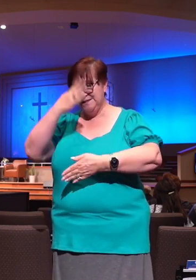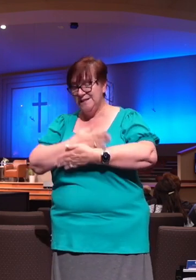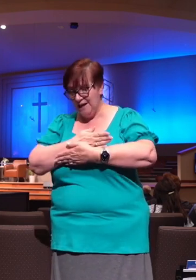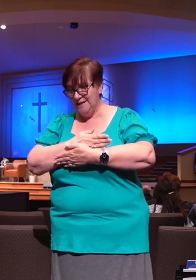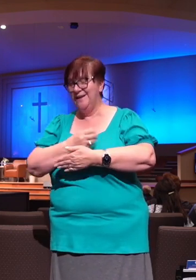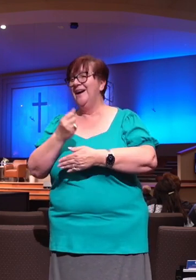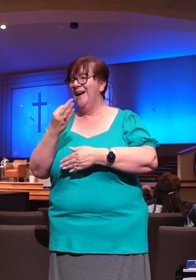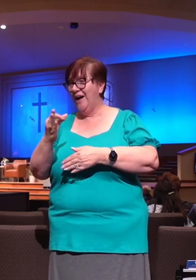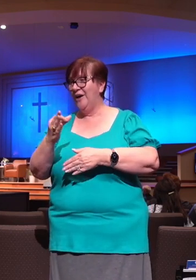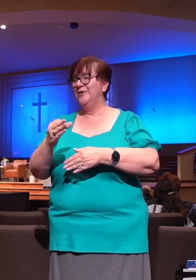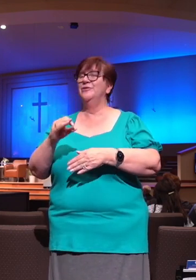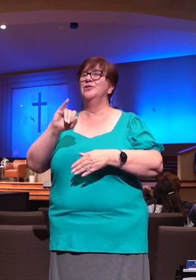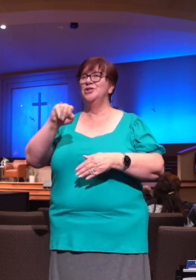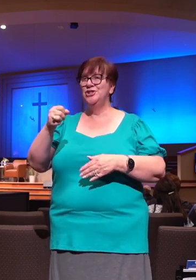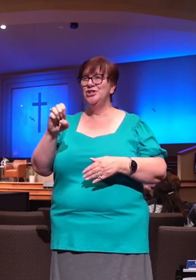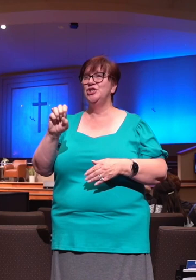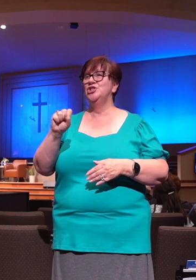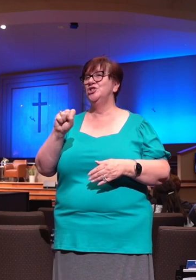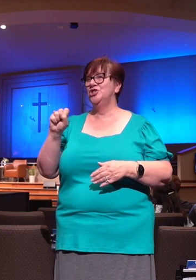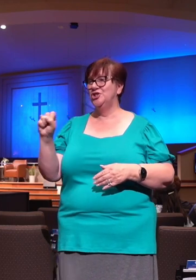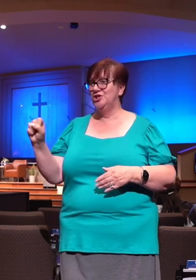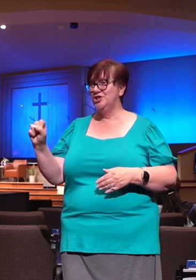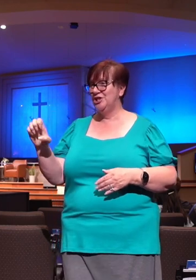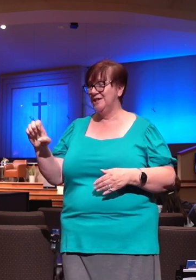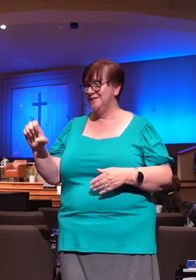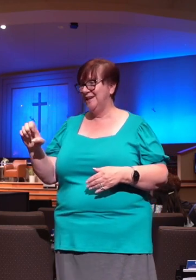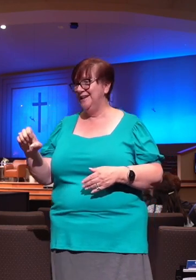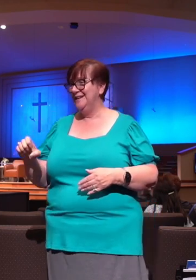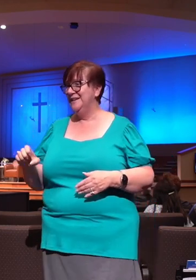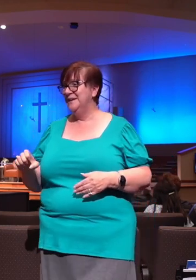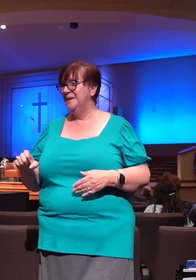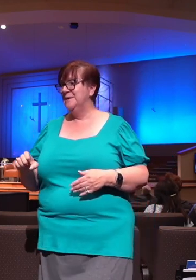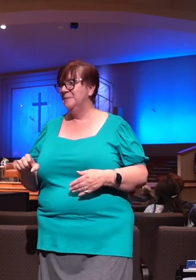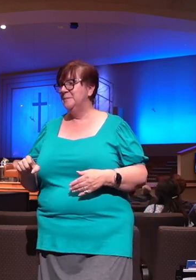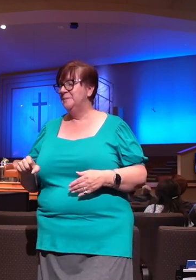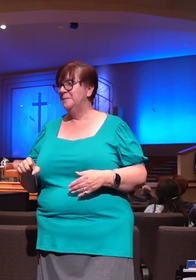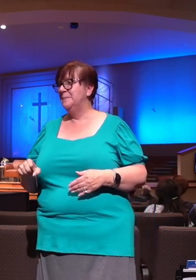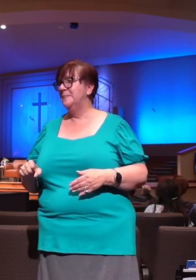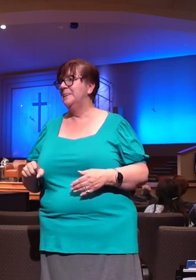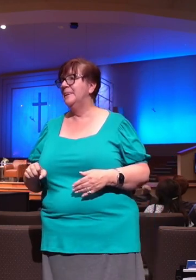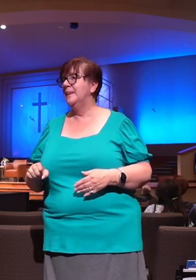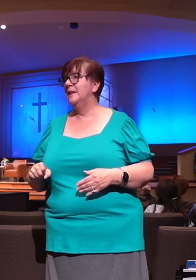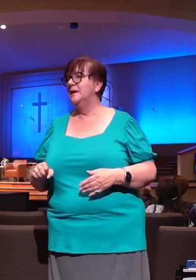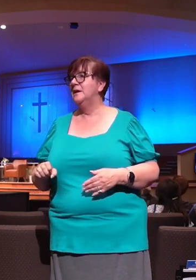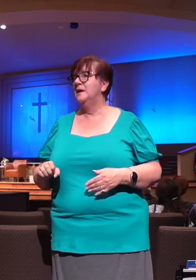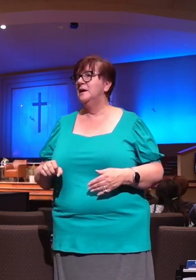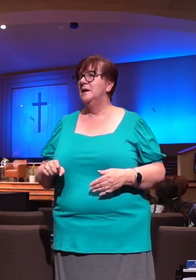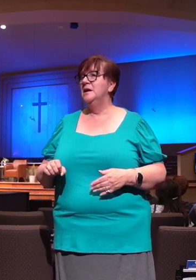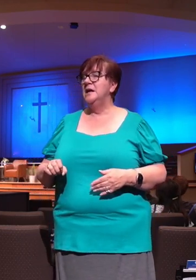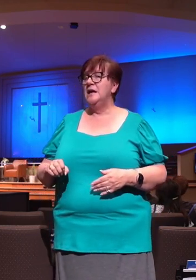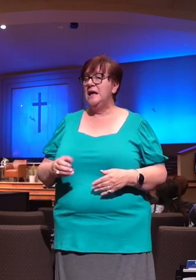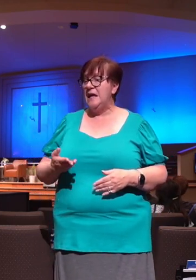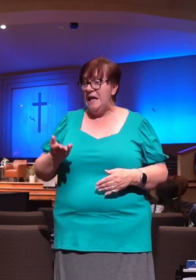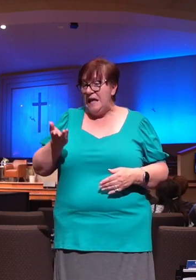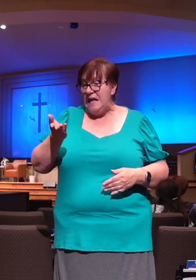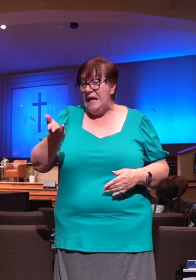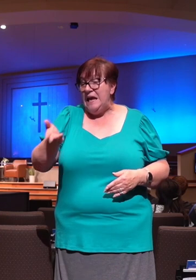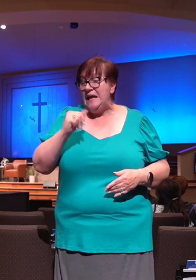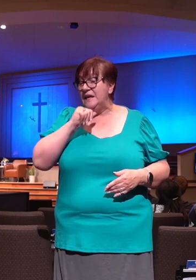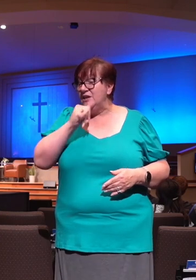inheritance. I have something. And what is that about an inheritance? It's not something that he earned or that he deserved.